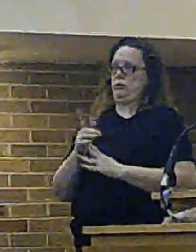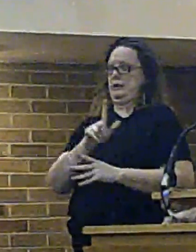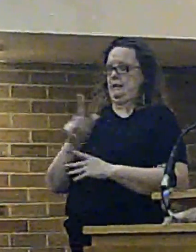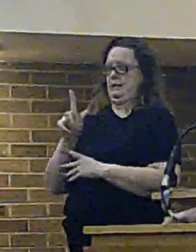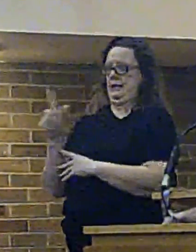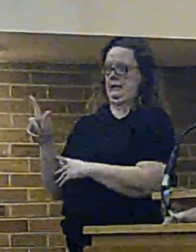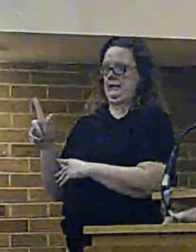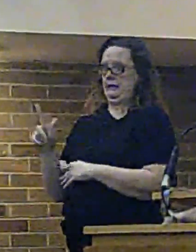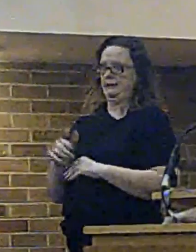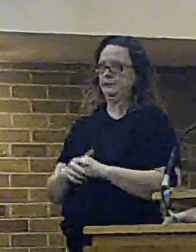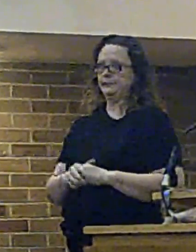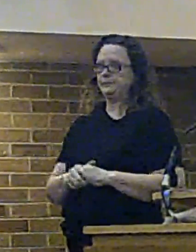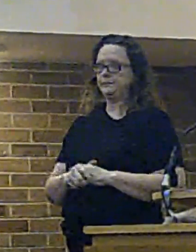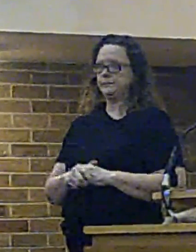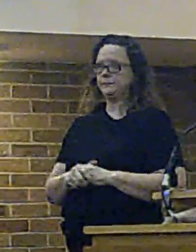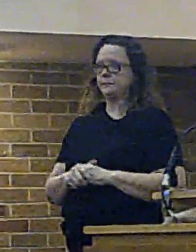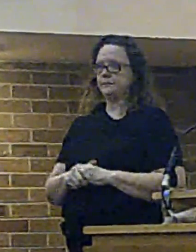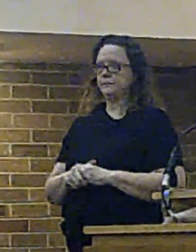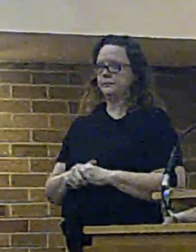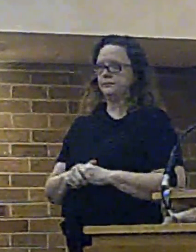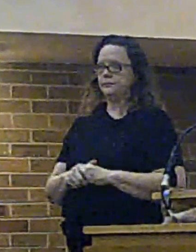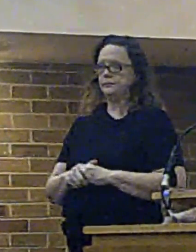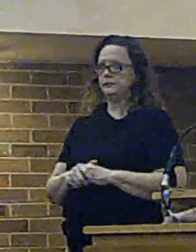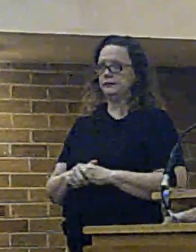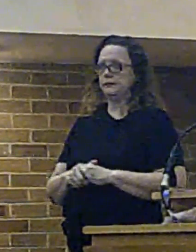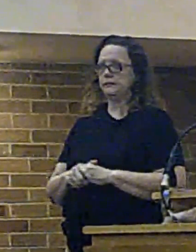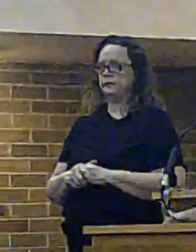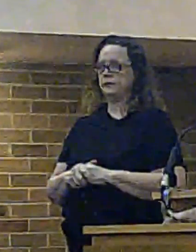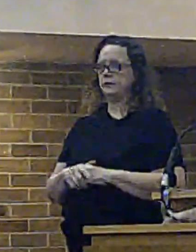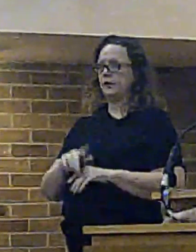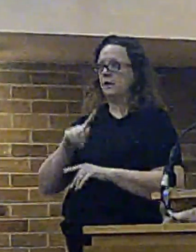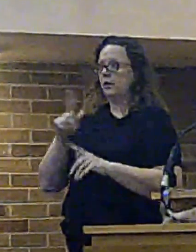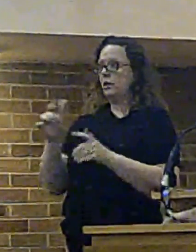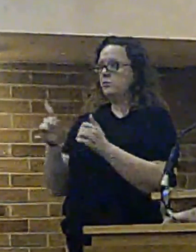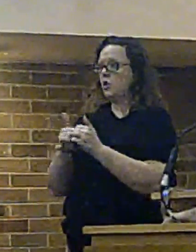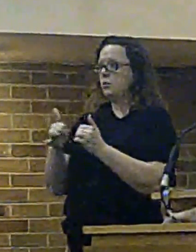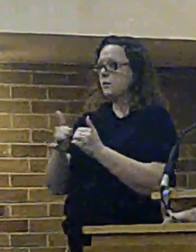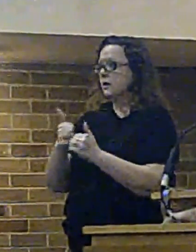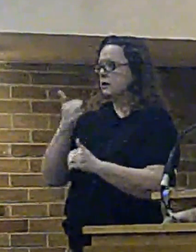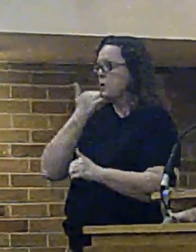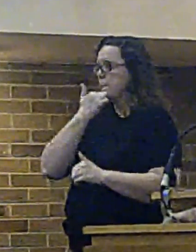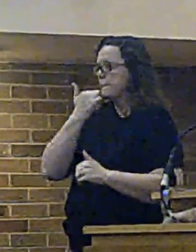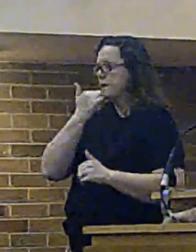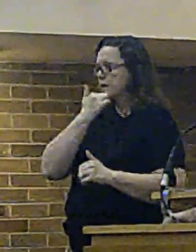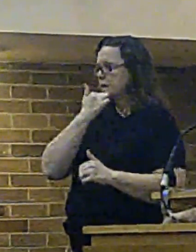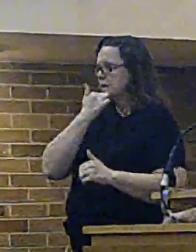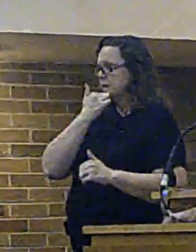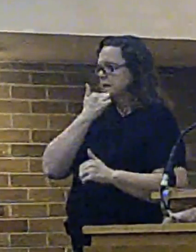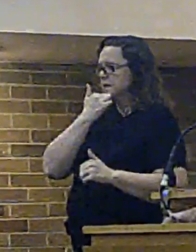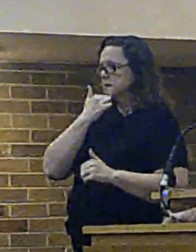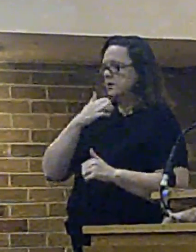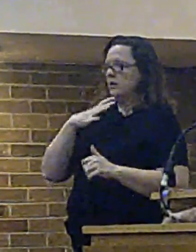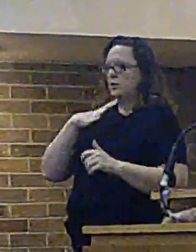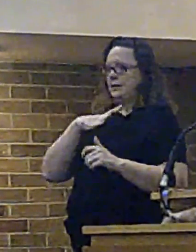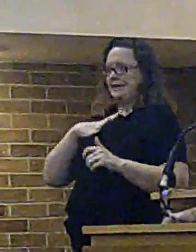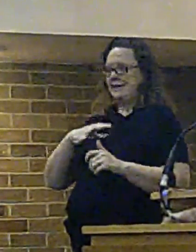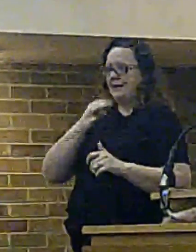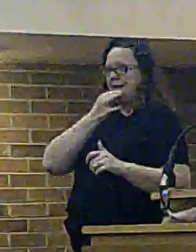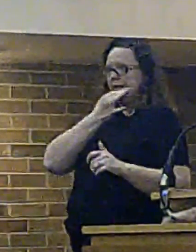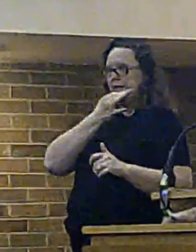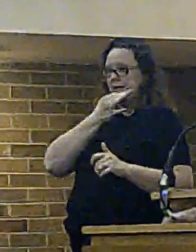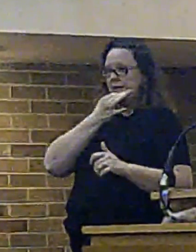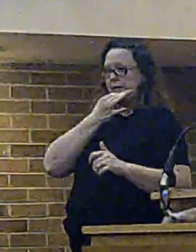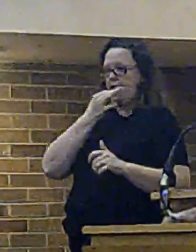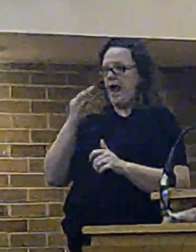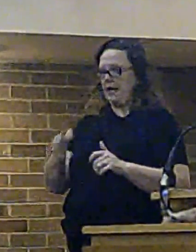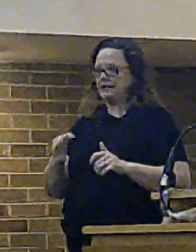What we may need to do if we cannot secure the appropriate numbers is to recruit directly onto that system.